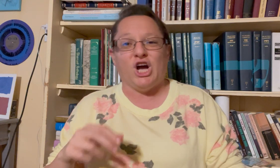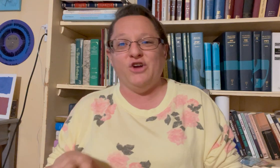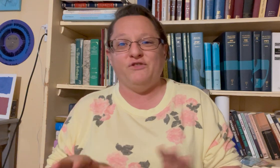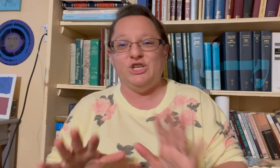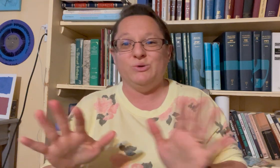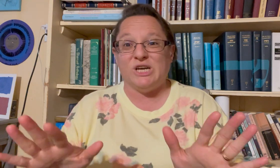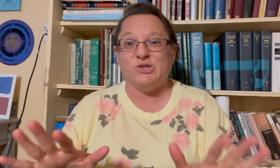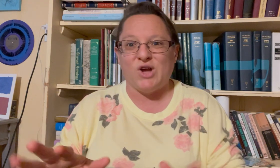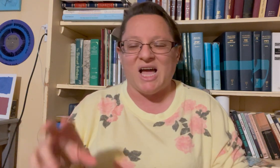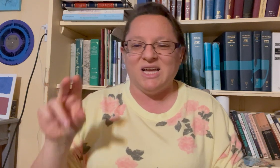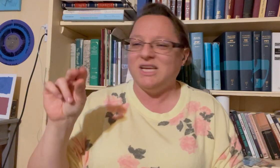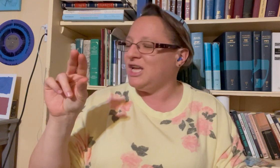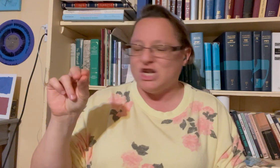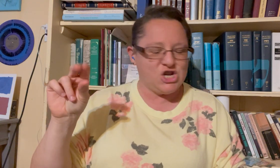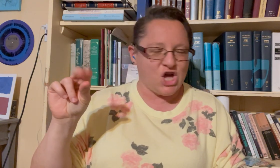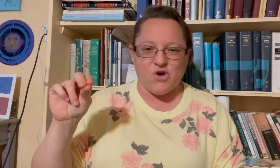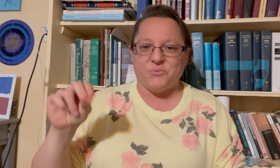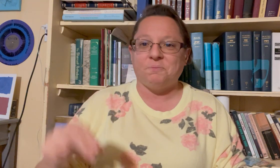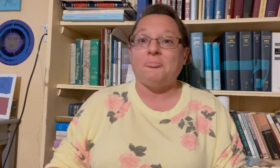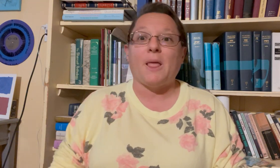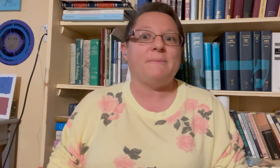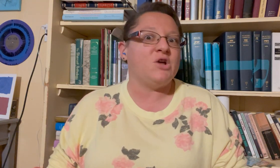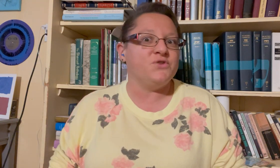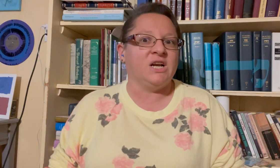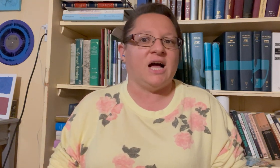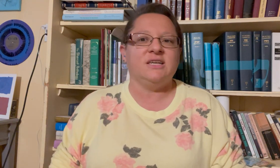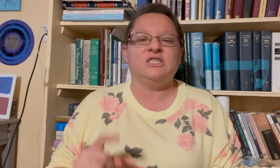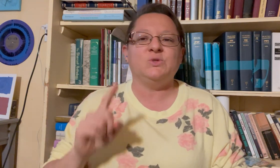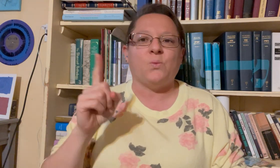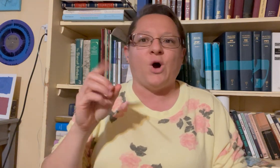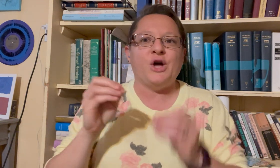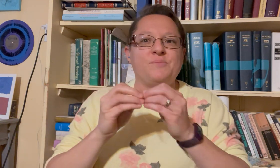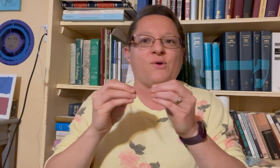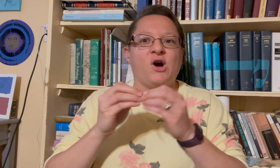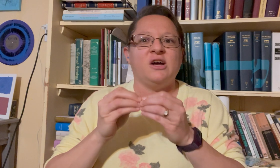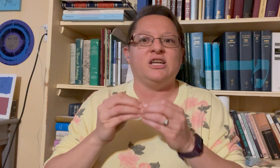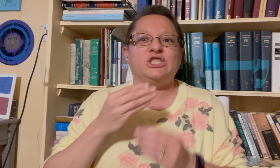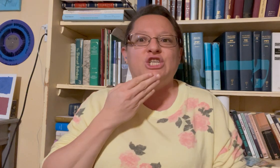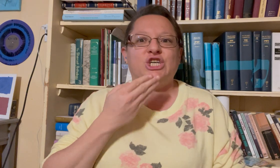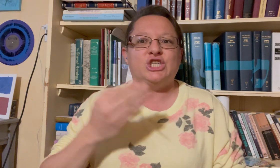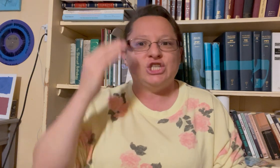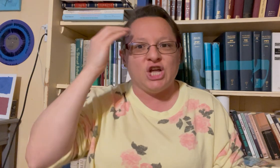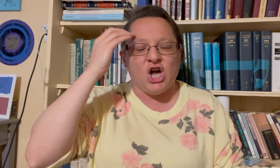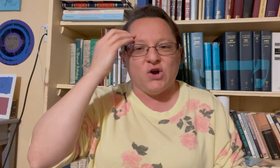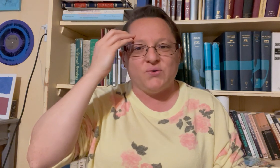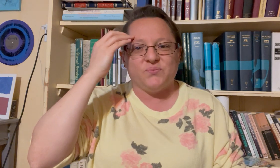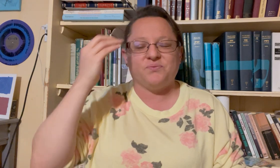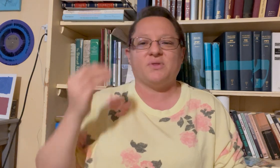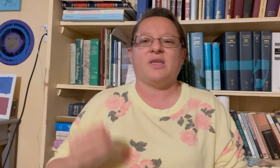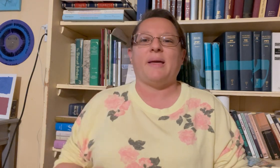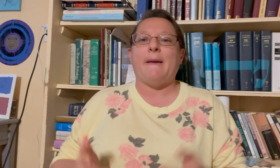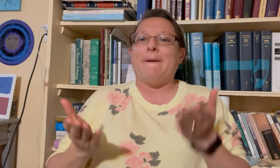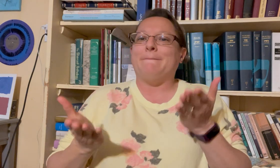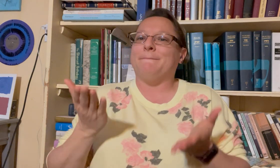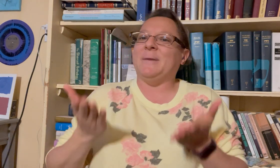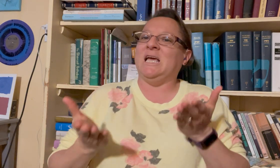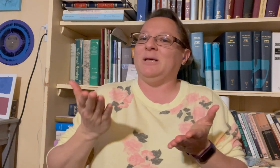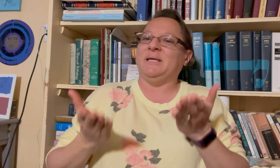hard for you, that's okay, no. But I realize there's one more that's good to know. So